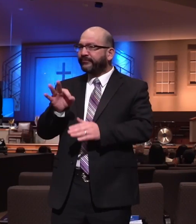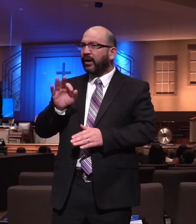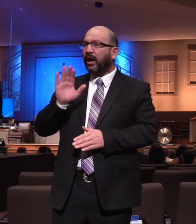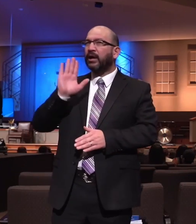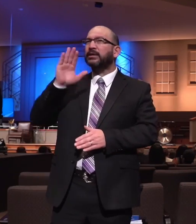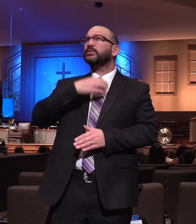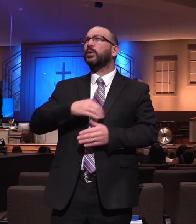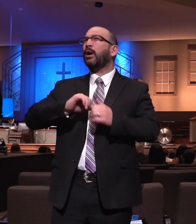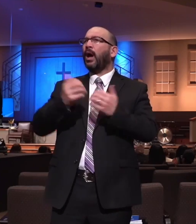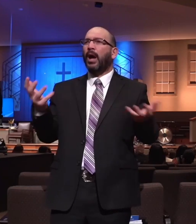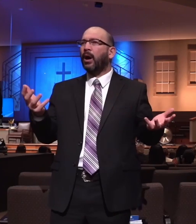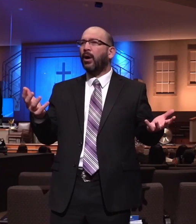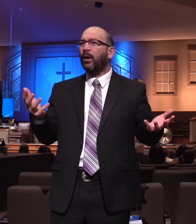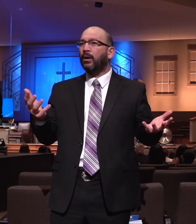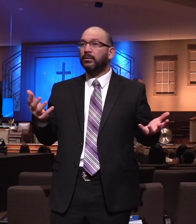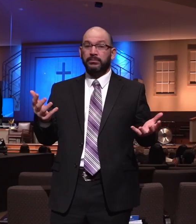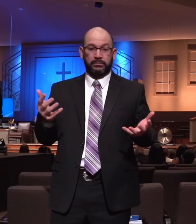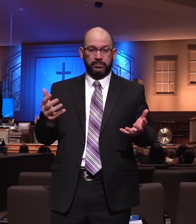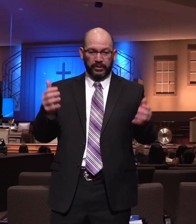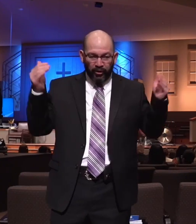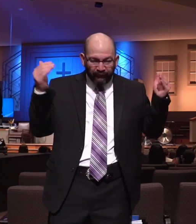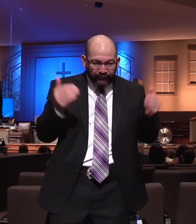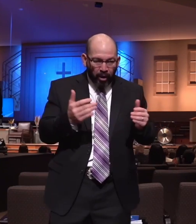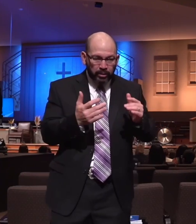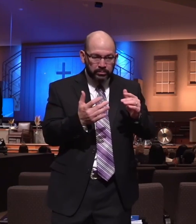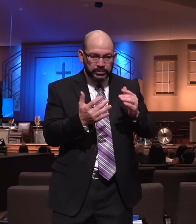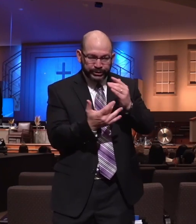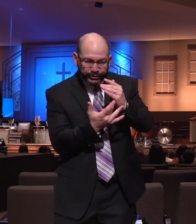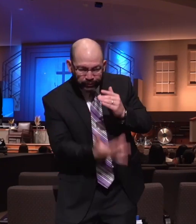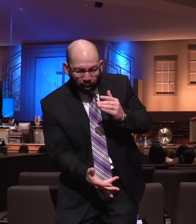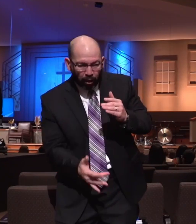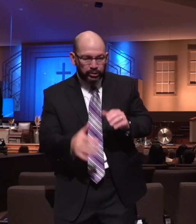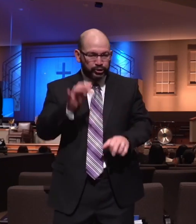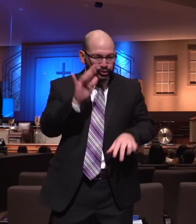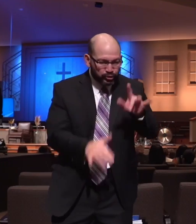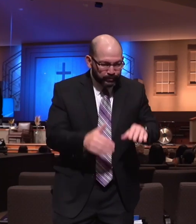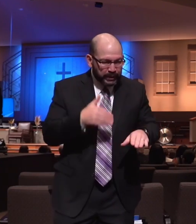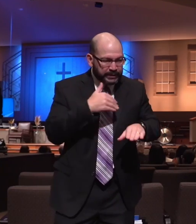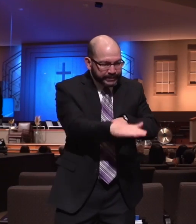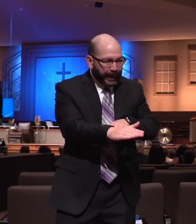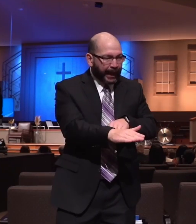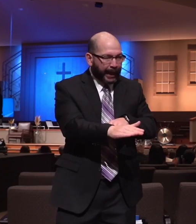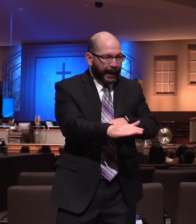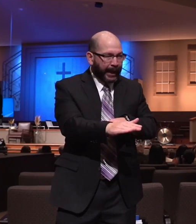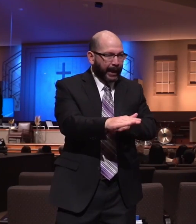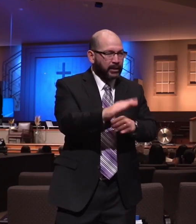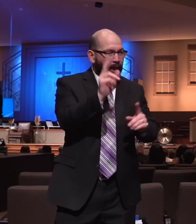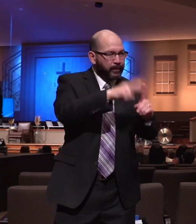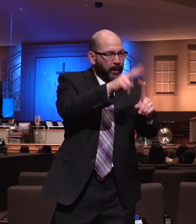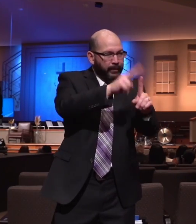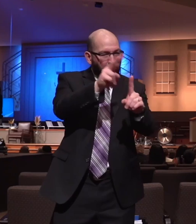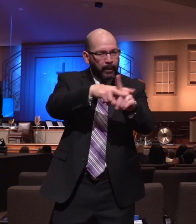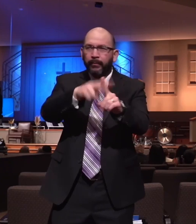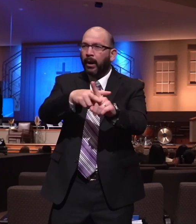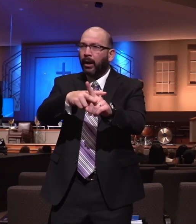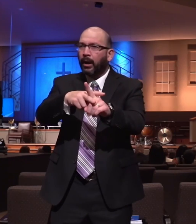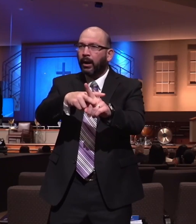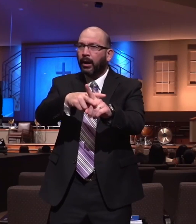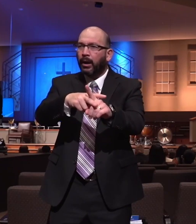I'll tell you what will come of it many times. A trick of the devil. You've got to have discernment to recognize that there are